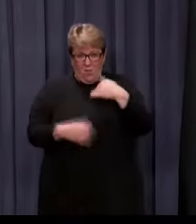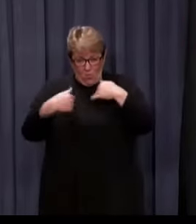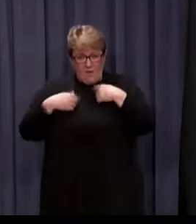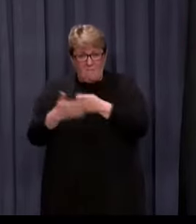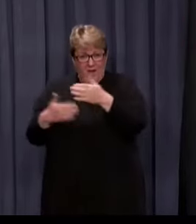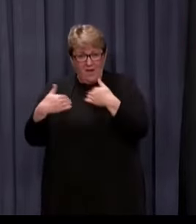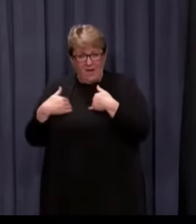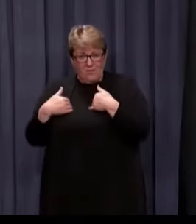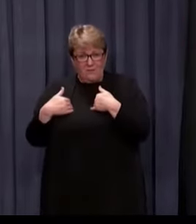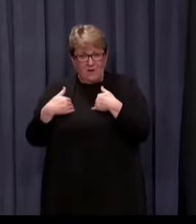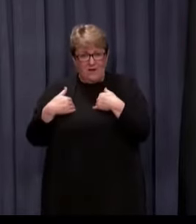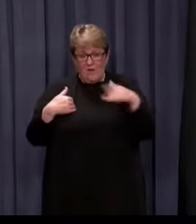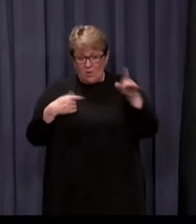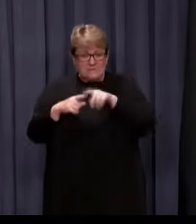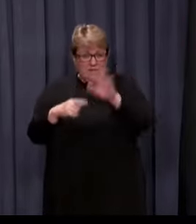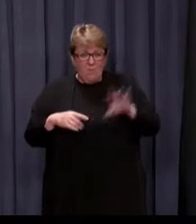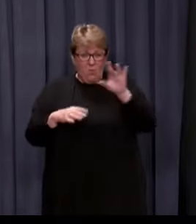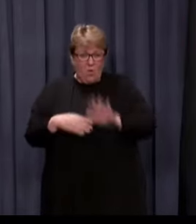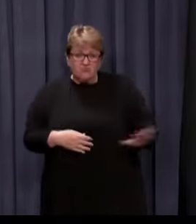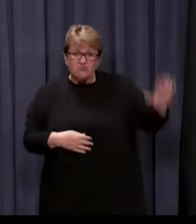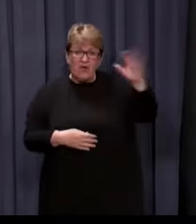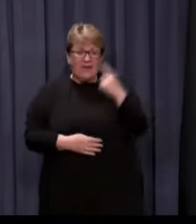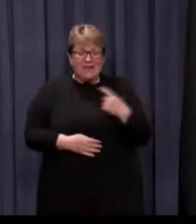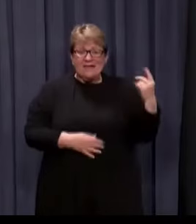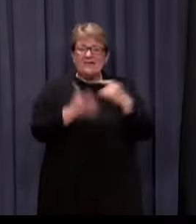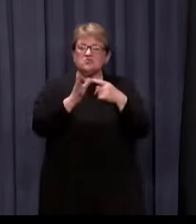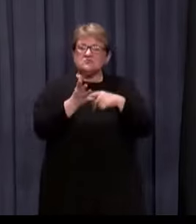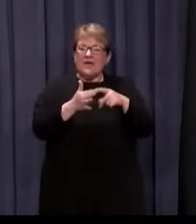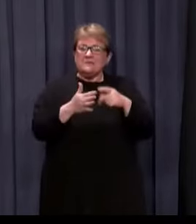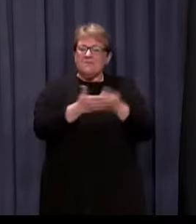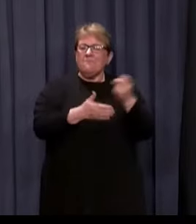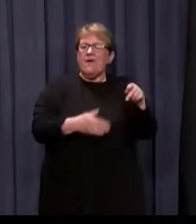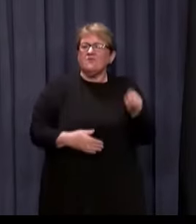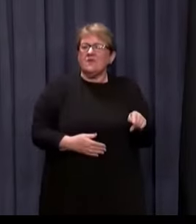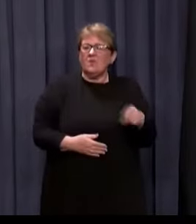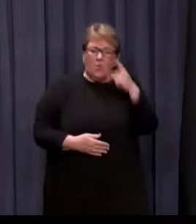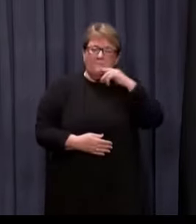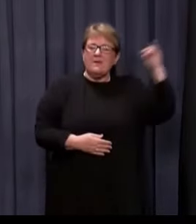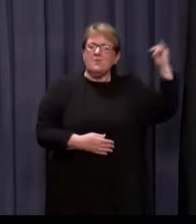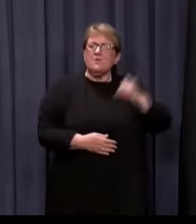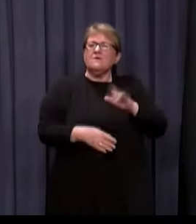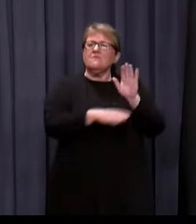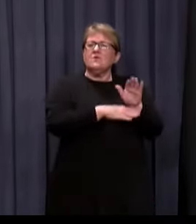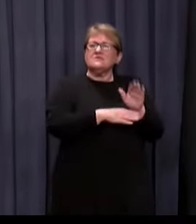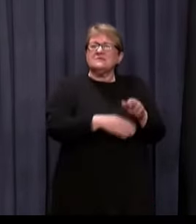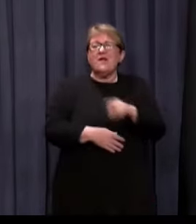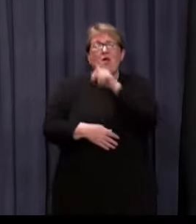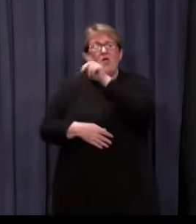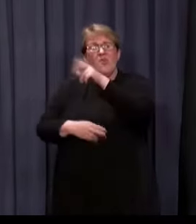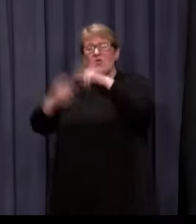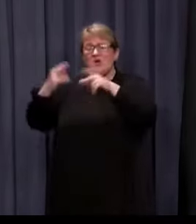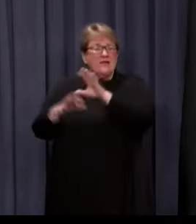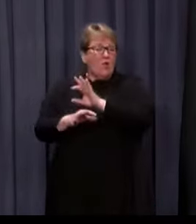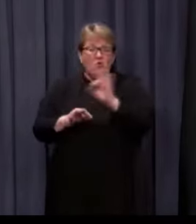are picking up the cost of these hotel quarantine facilities and people returning. These hotels were not built for this